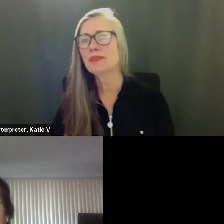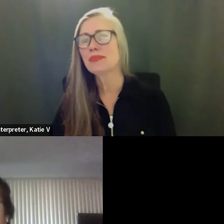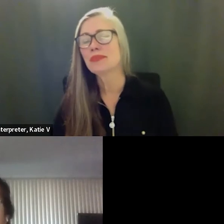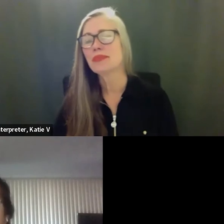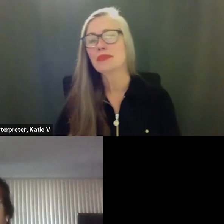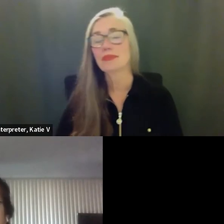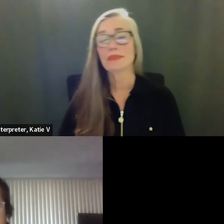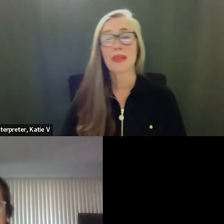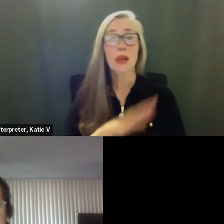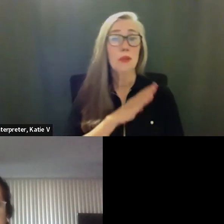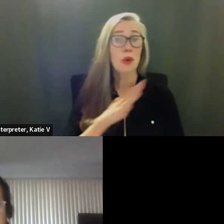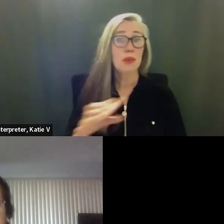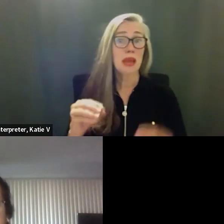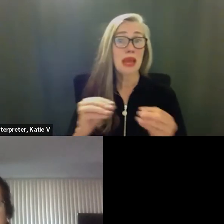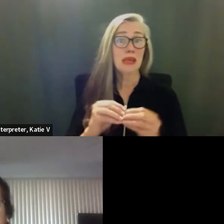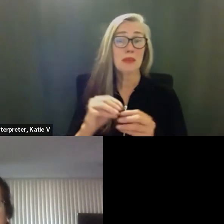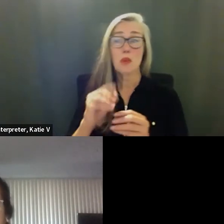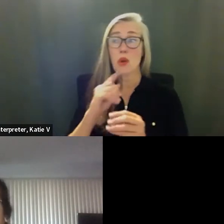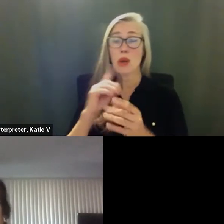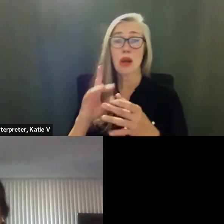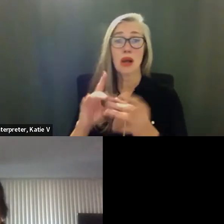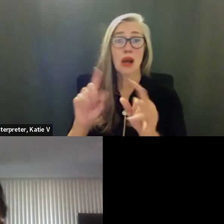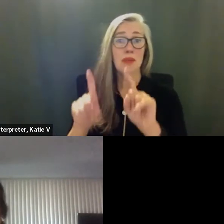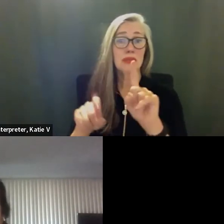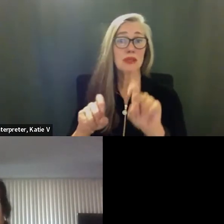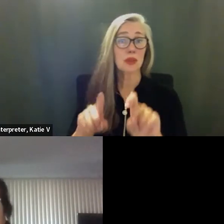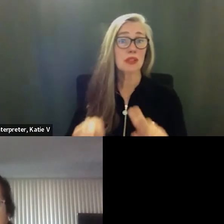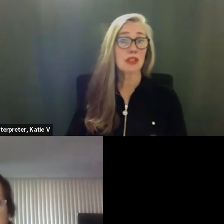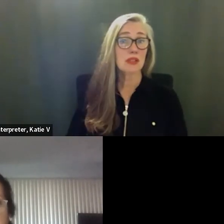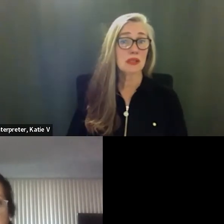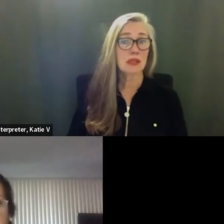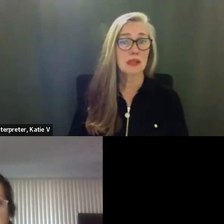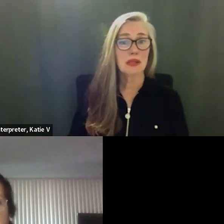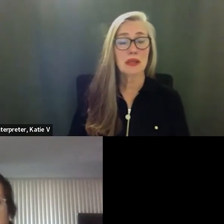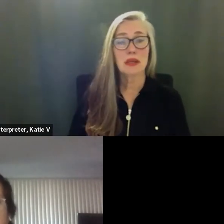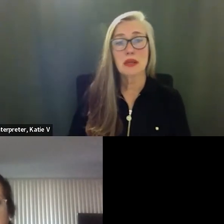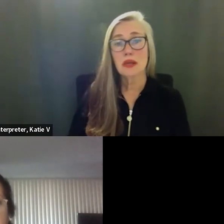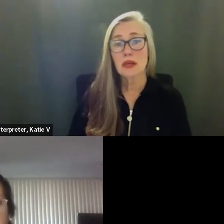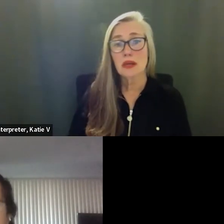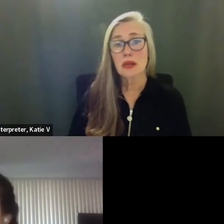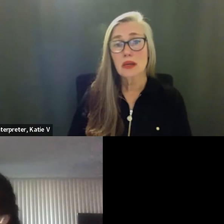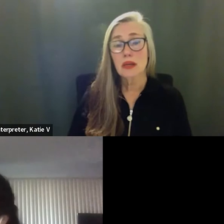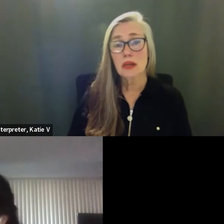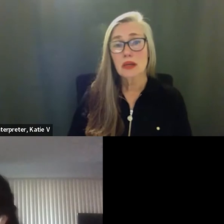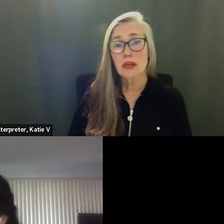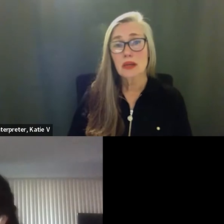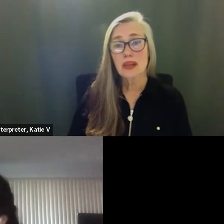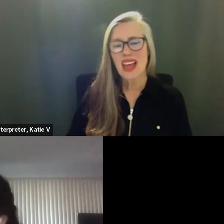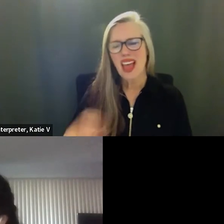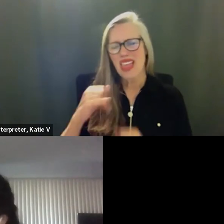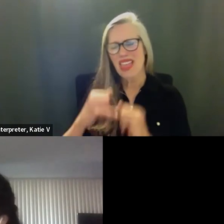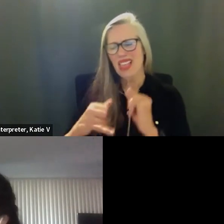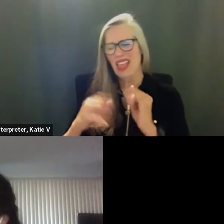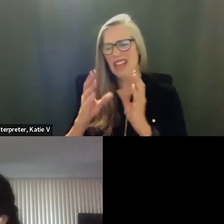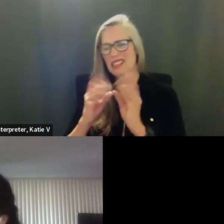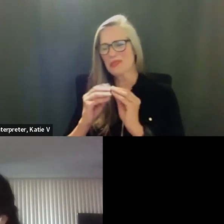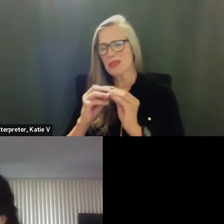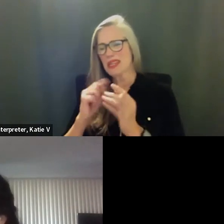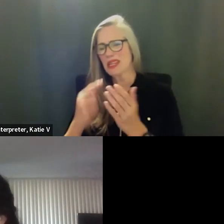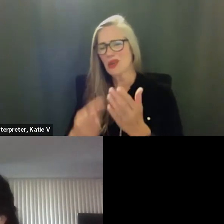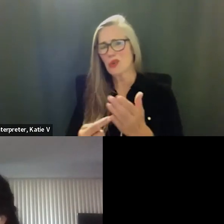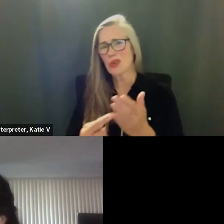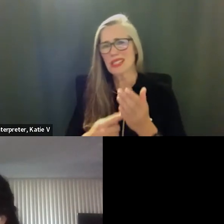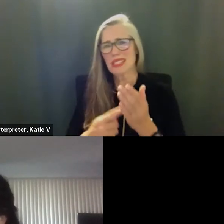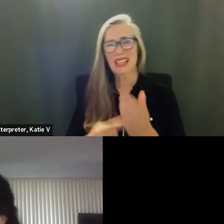comments or questions miss alvarez i missed the last meeting where this was discussed so if